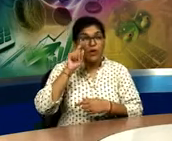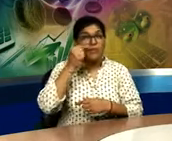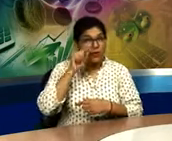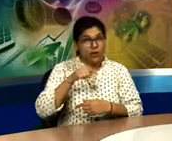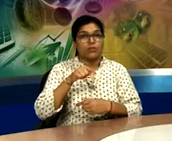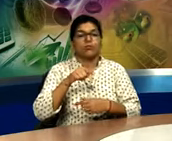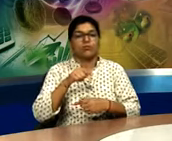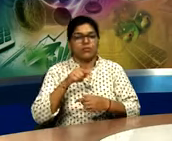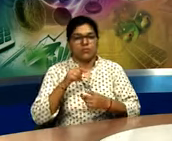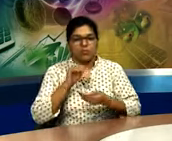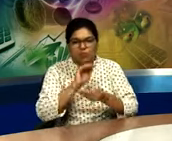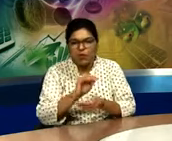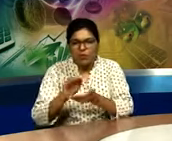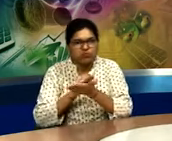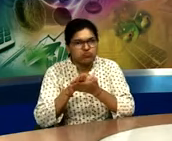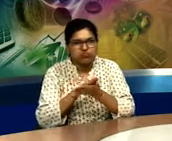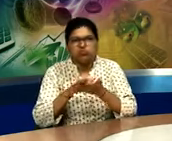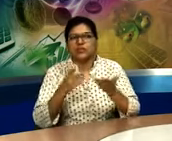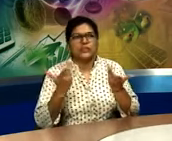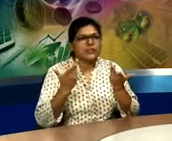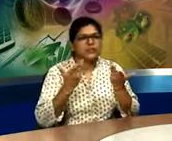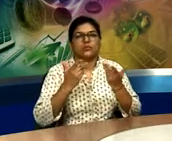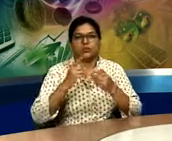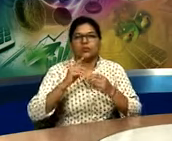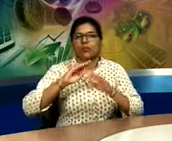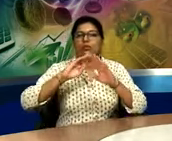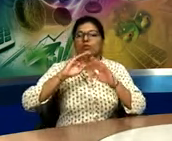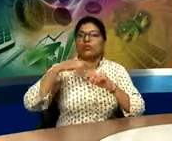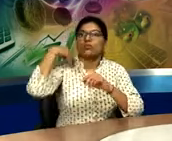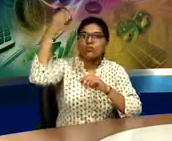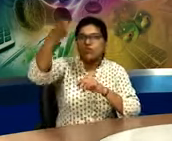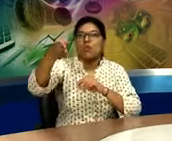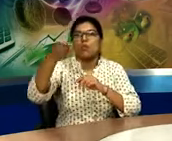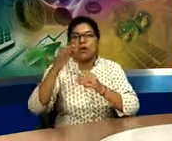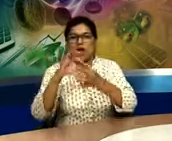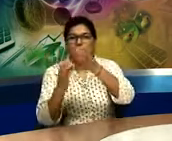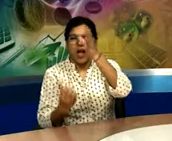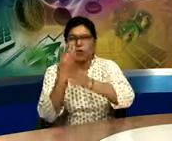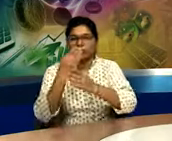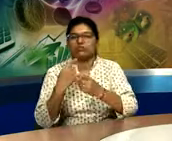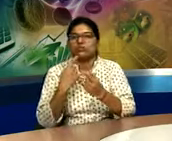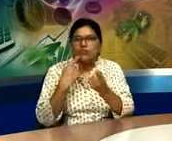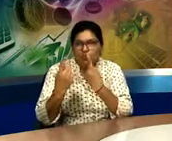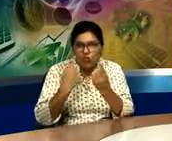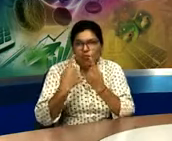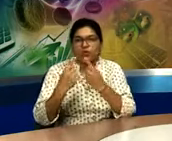Adopt. When a couple does not have any child, then